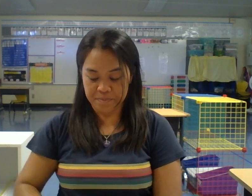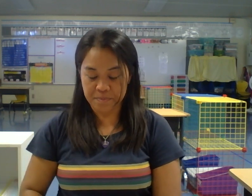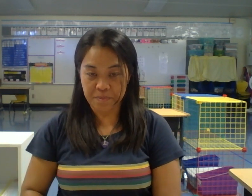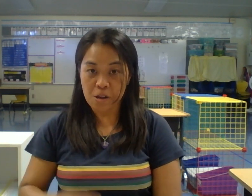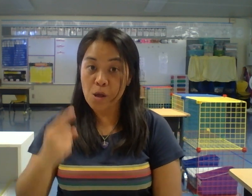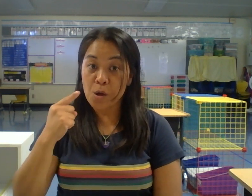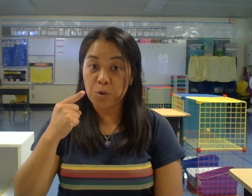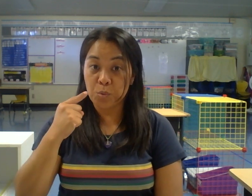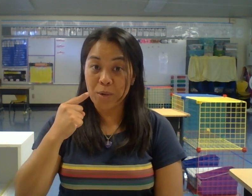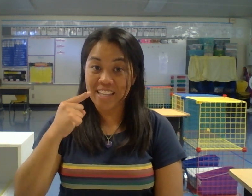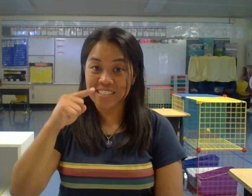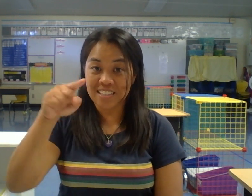Quit.